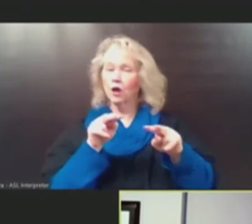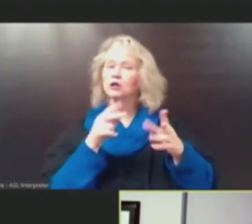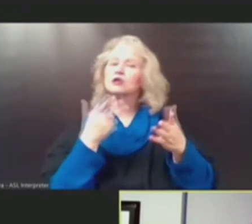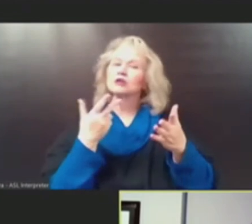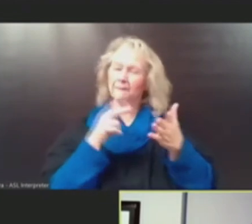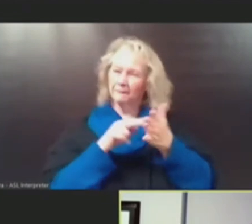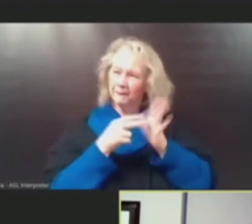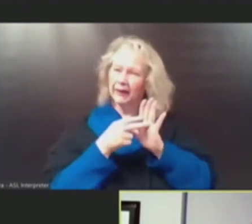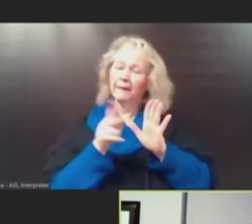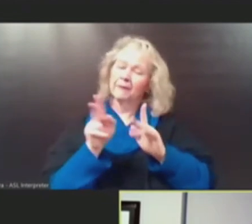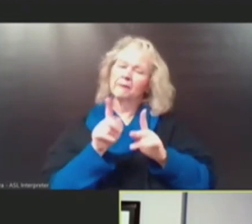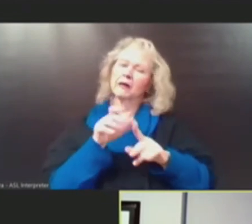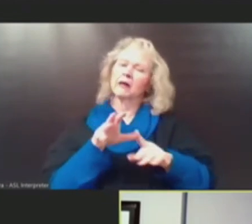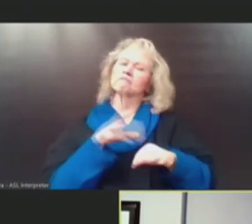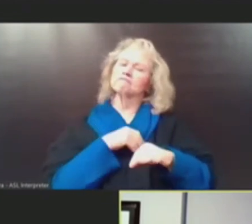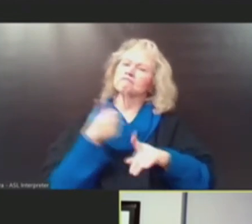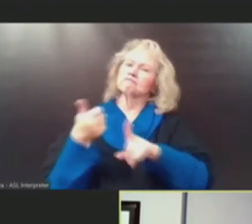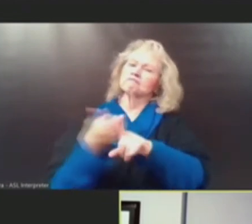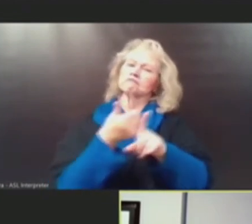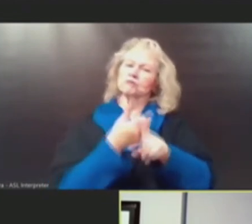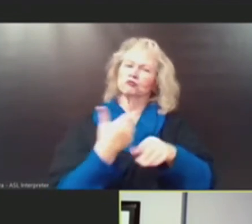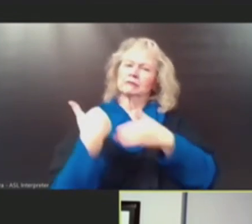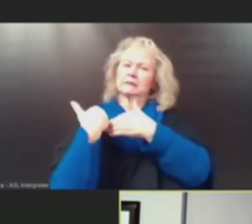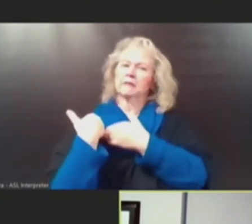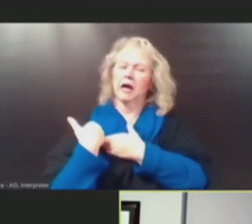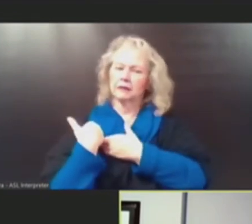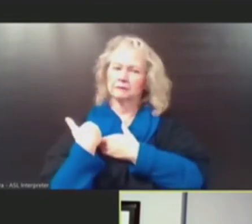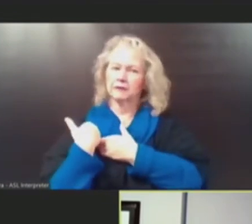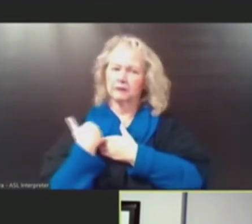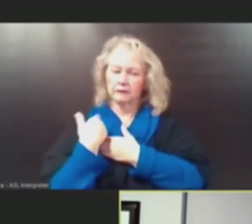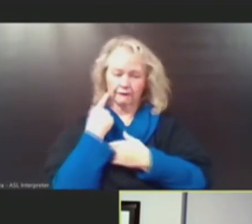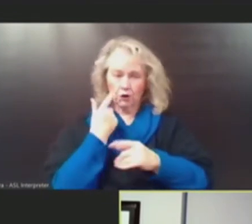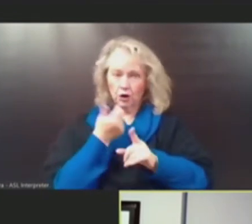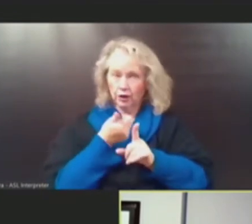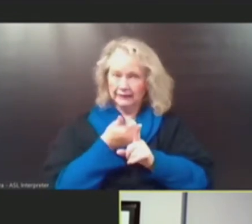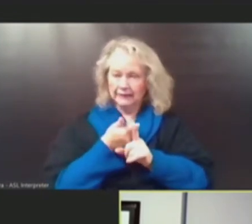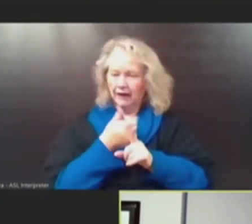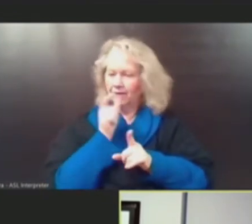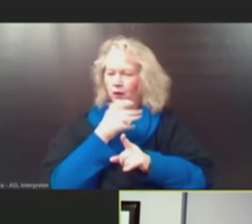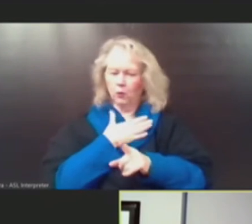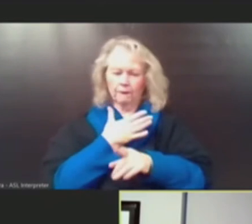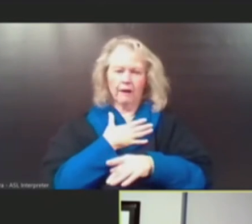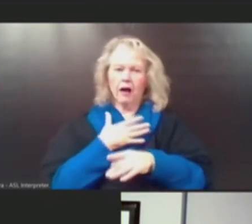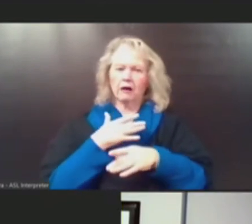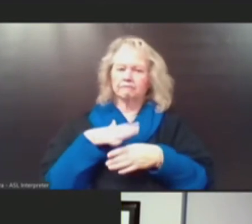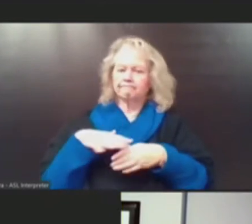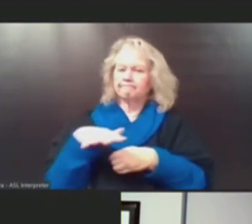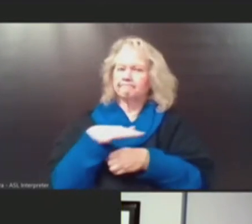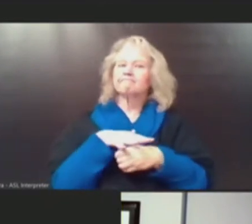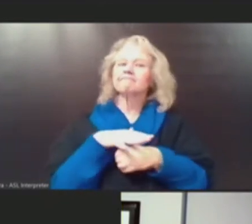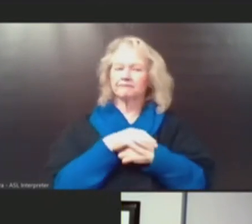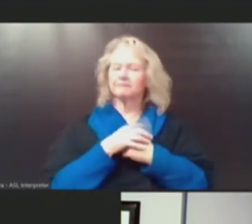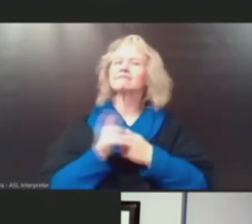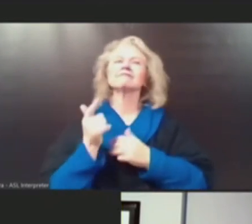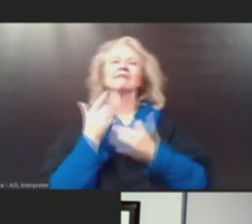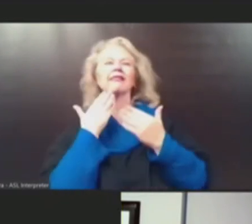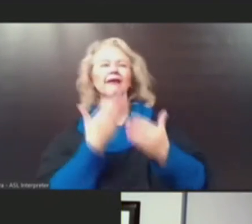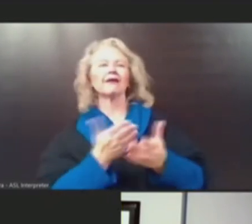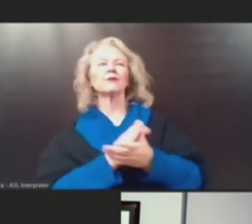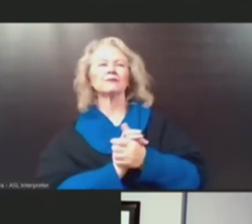take personal responsibility for themselves and for those that they love. Okay, thank you very much.